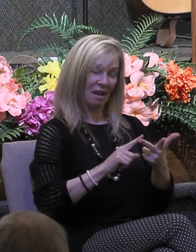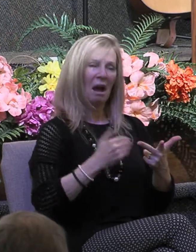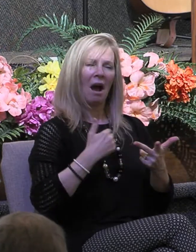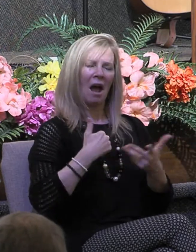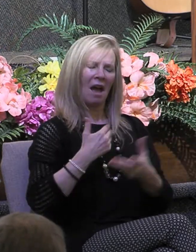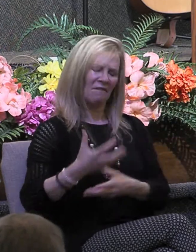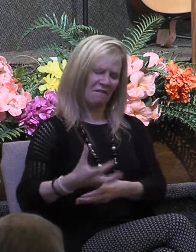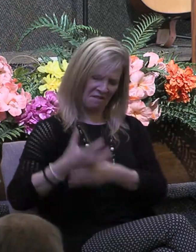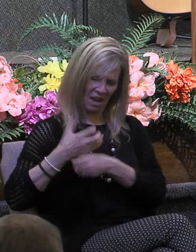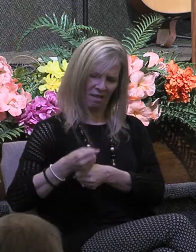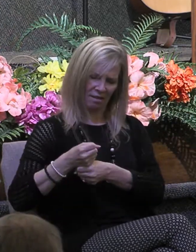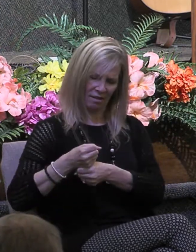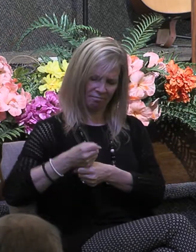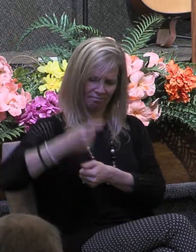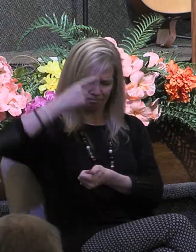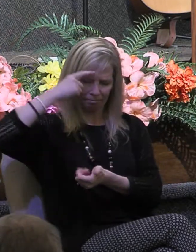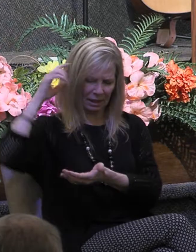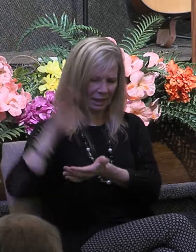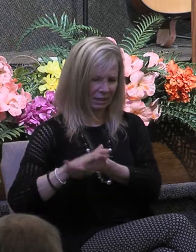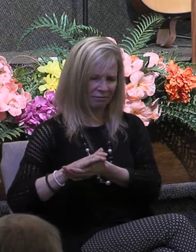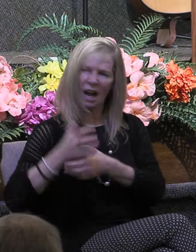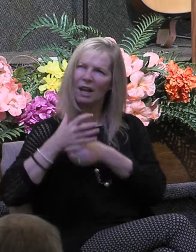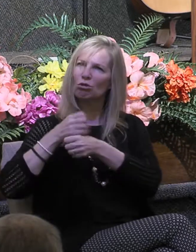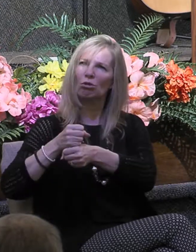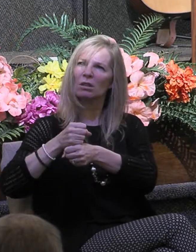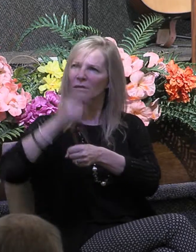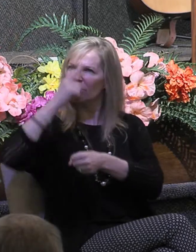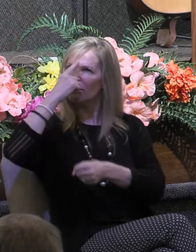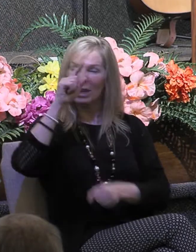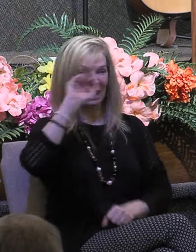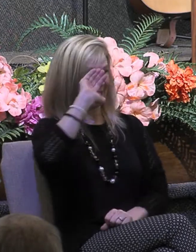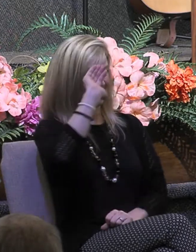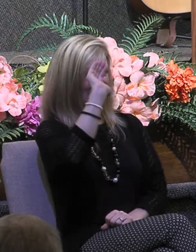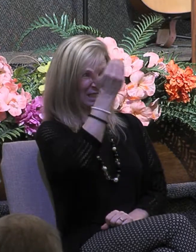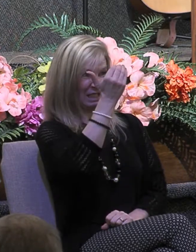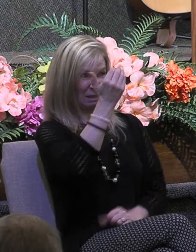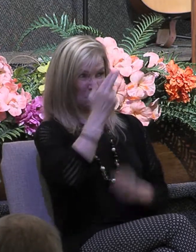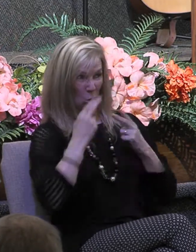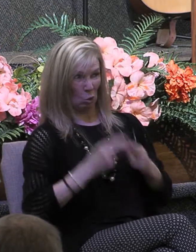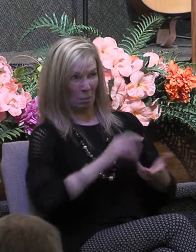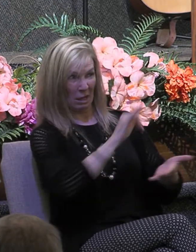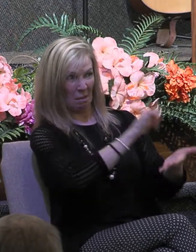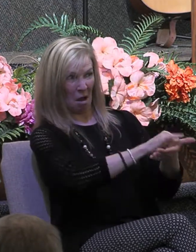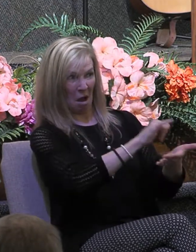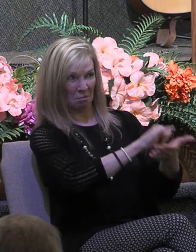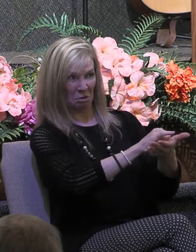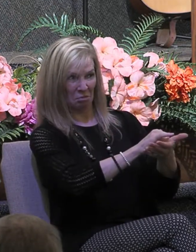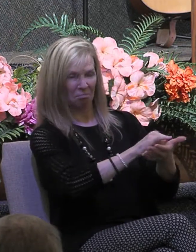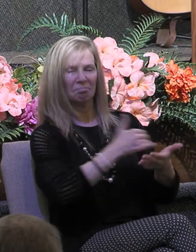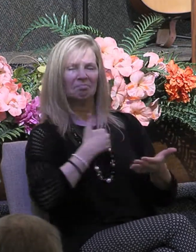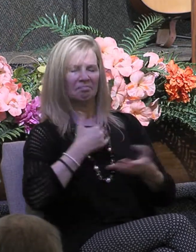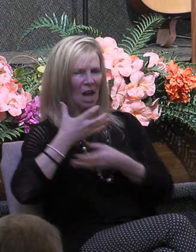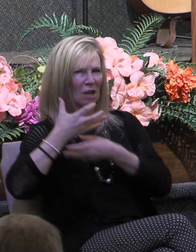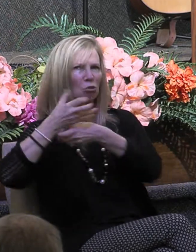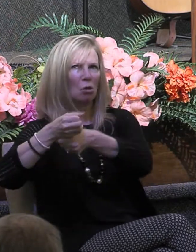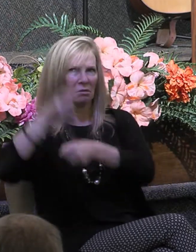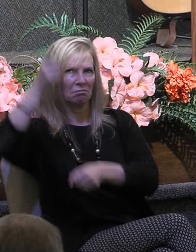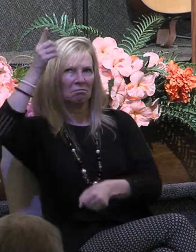faith is the ability to trust God for what seems humanly impossible which in this case is the removal